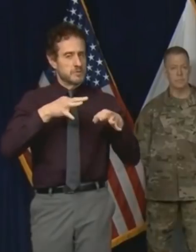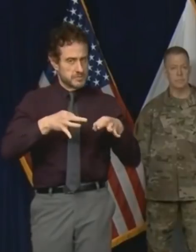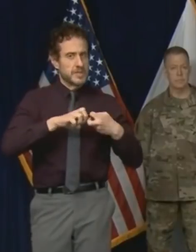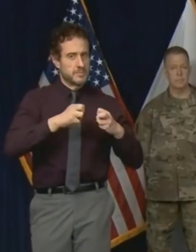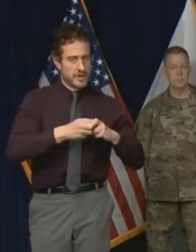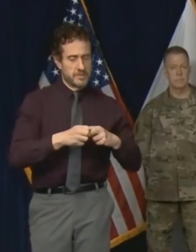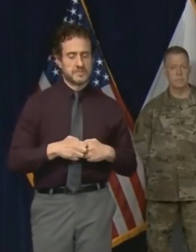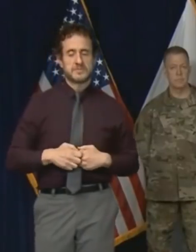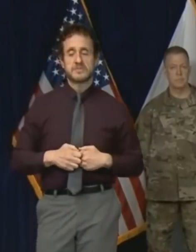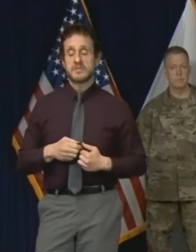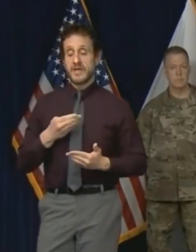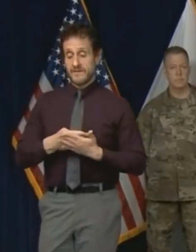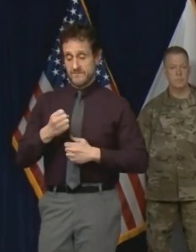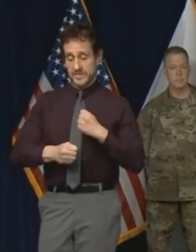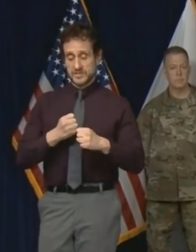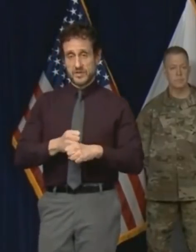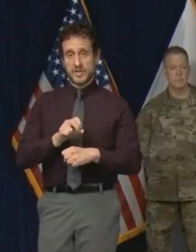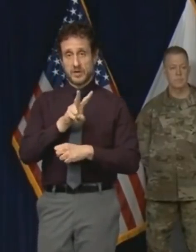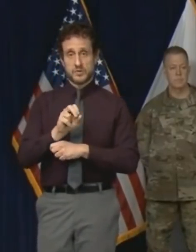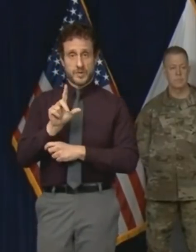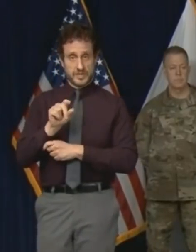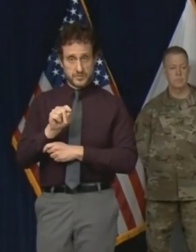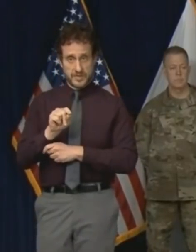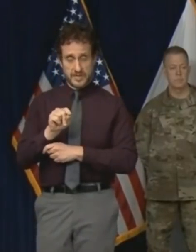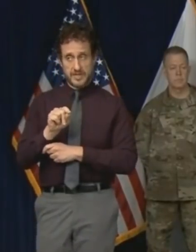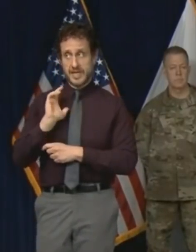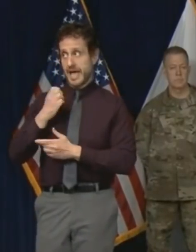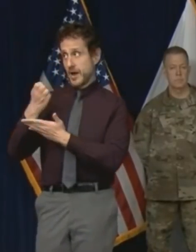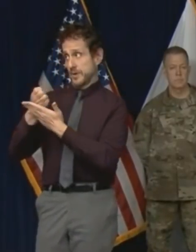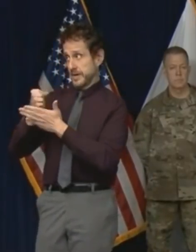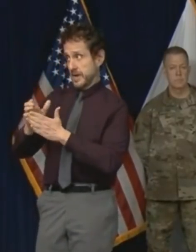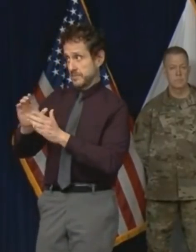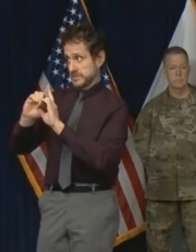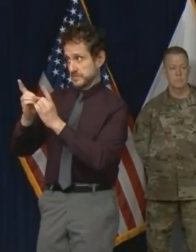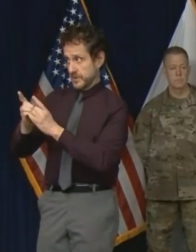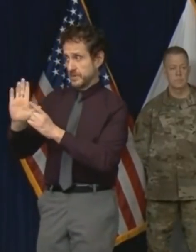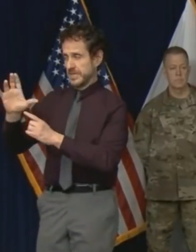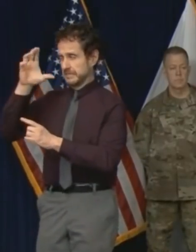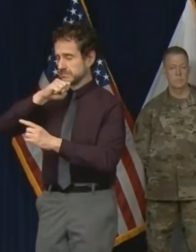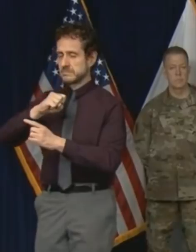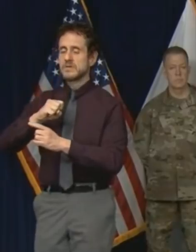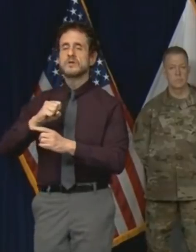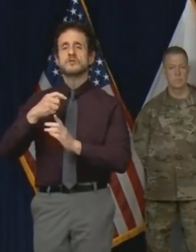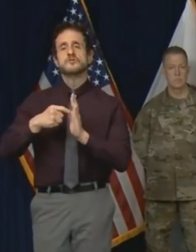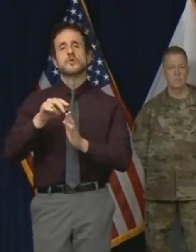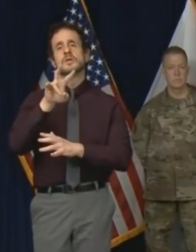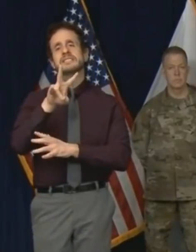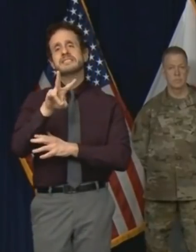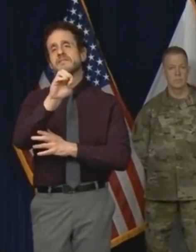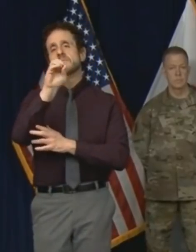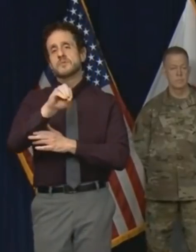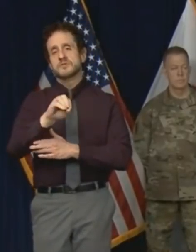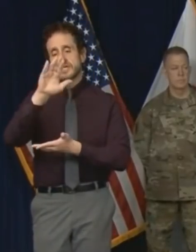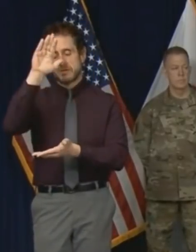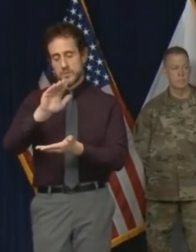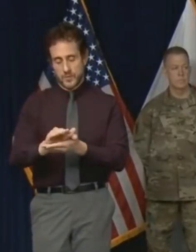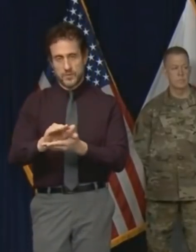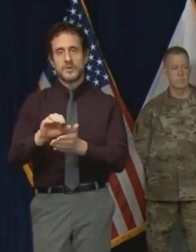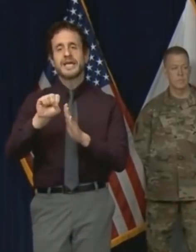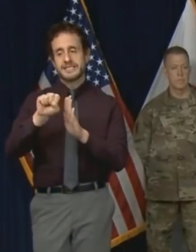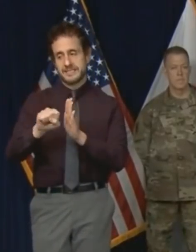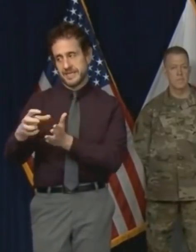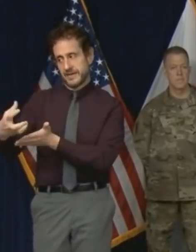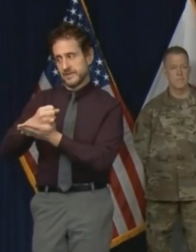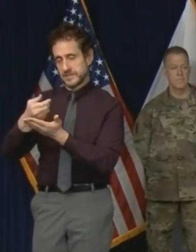Estimates by our Department of Revenue economists show a 7% drop in our state source revenue.